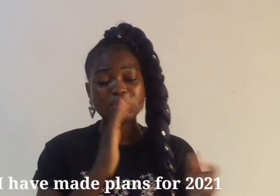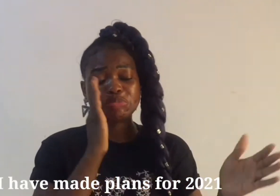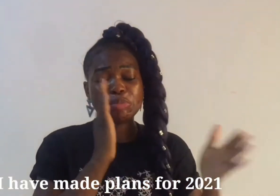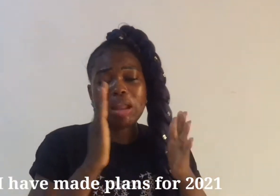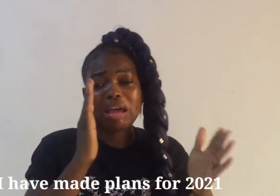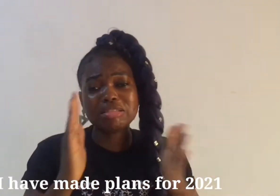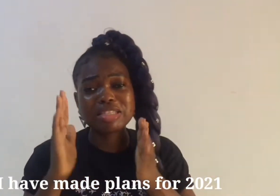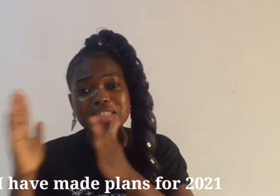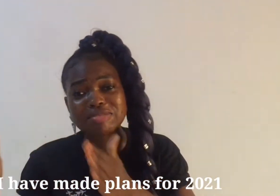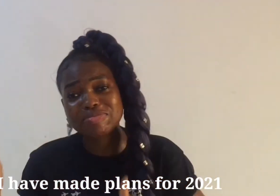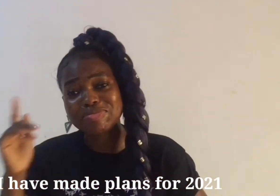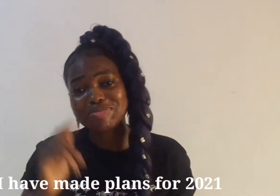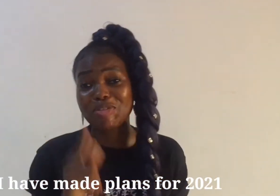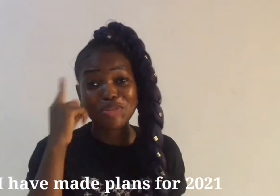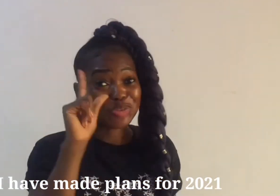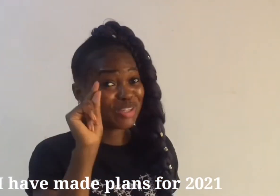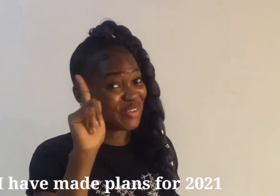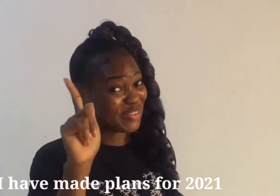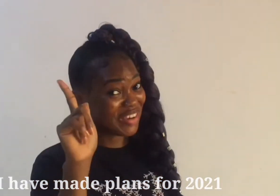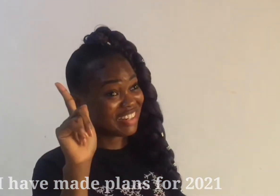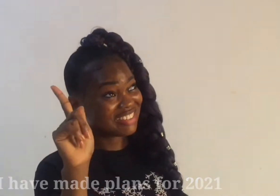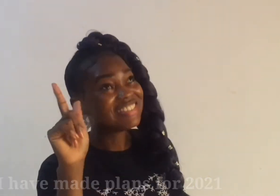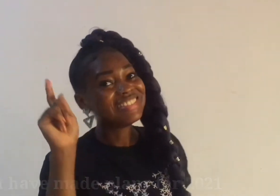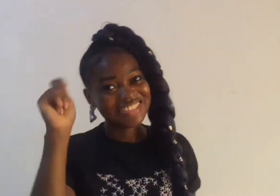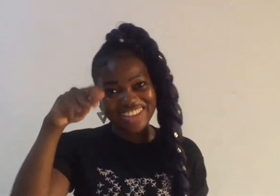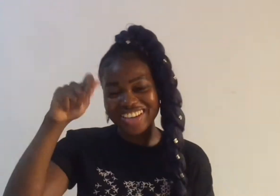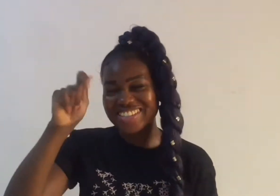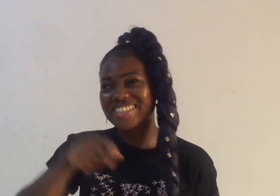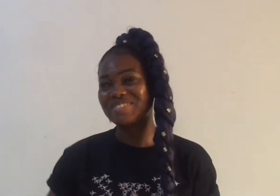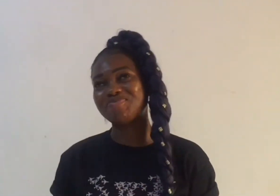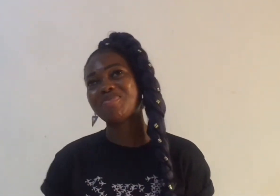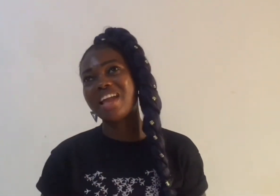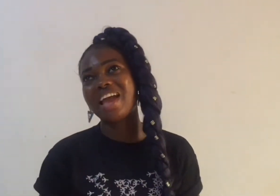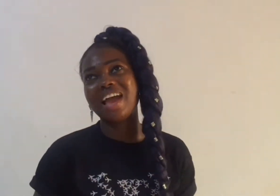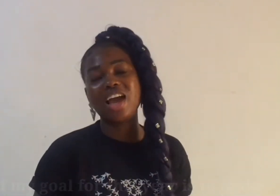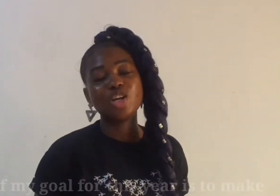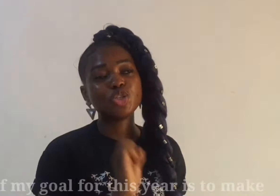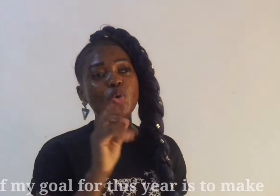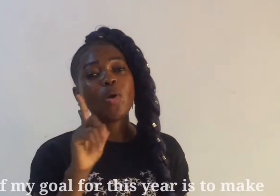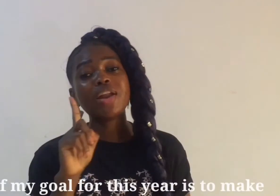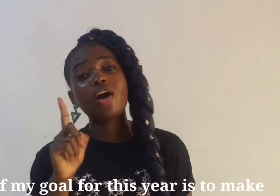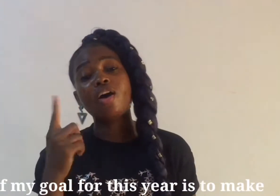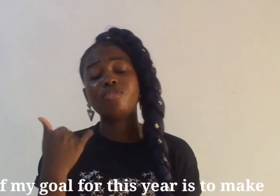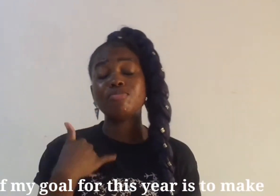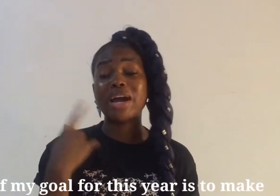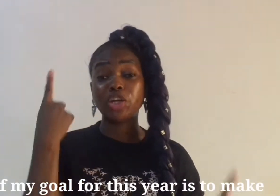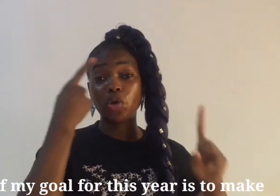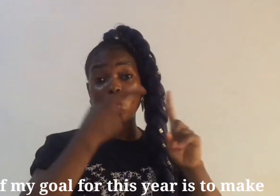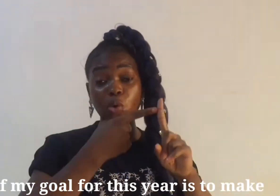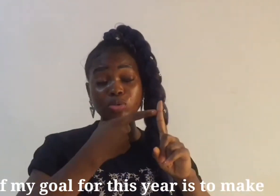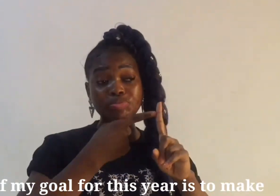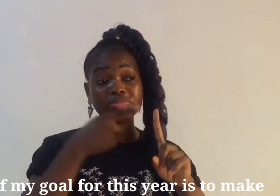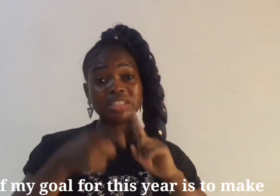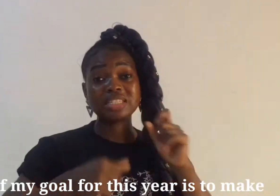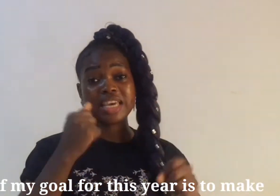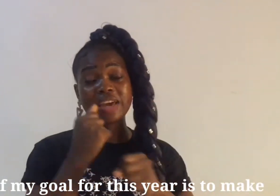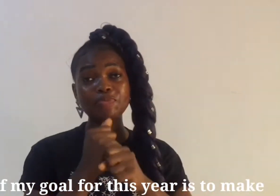plans for 2021 yes so one of my goal this year